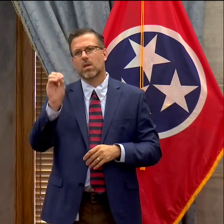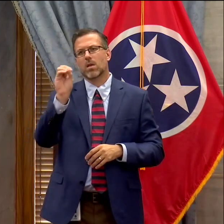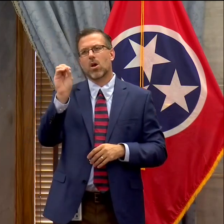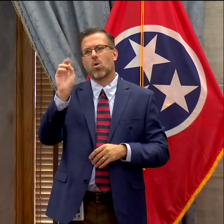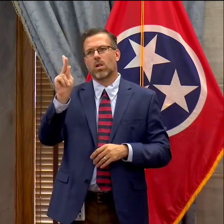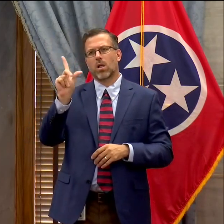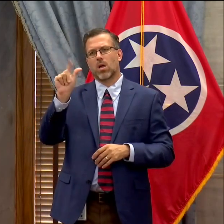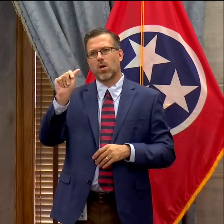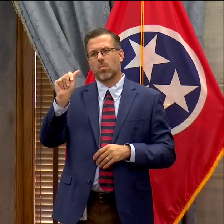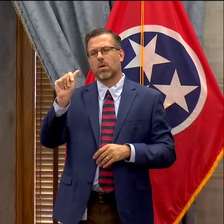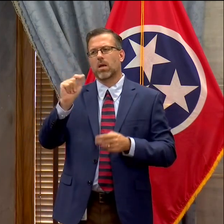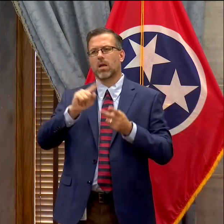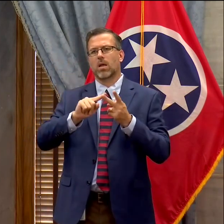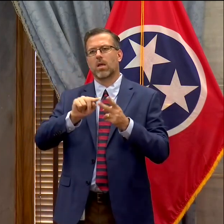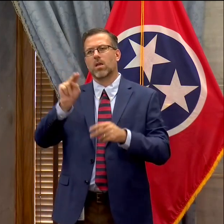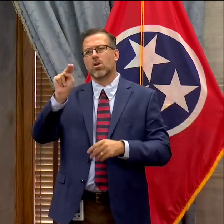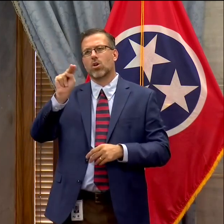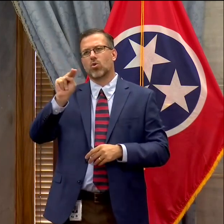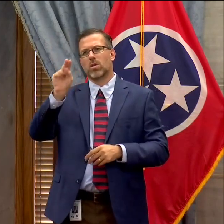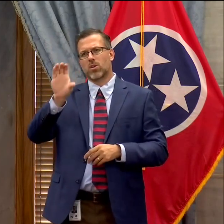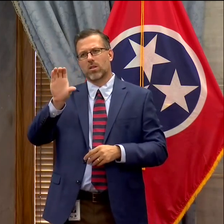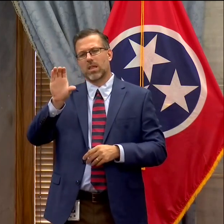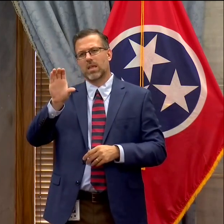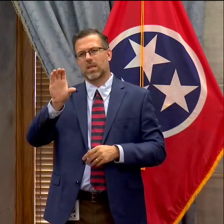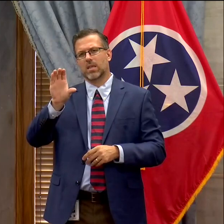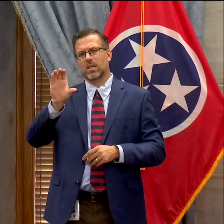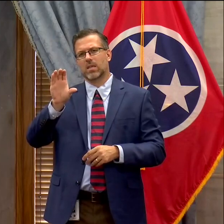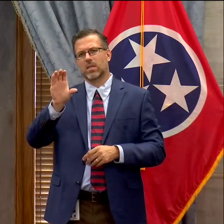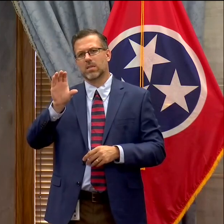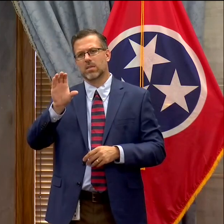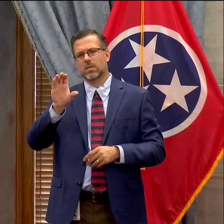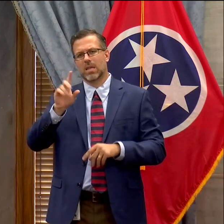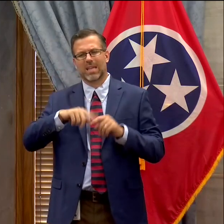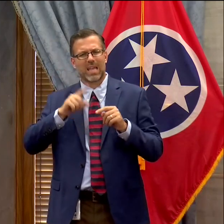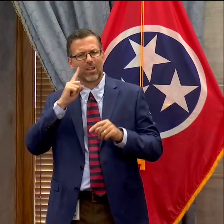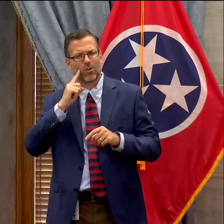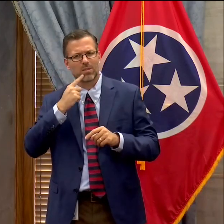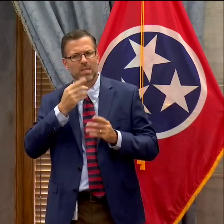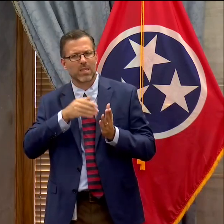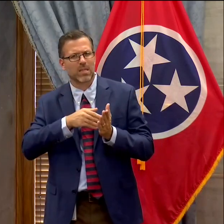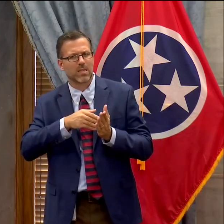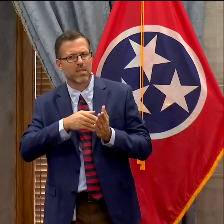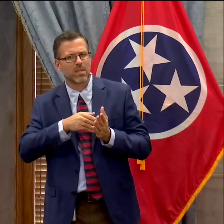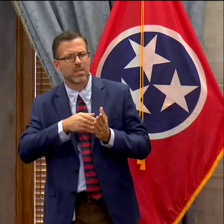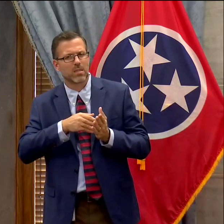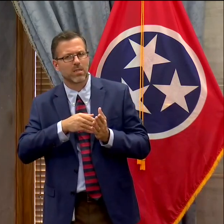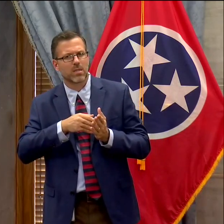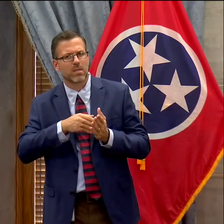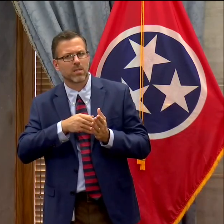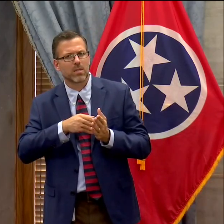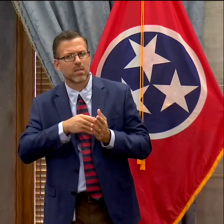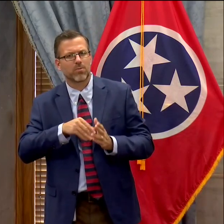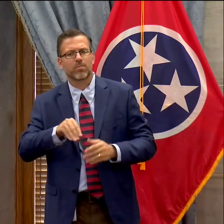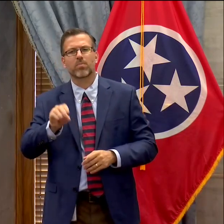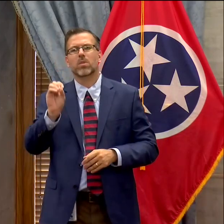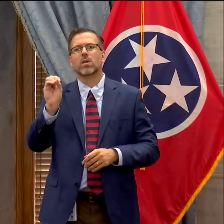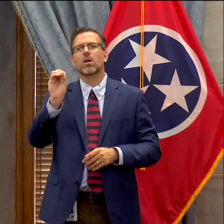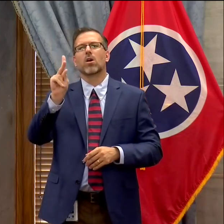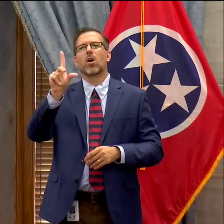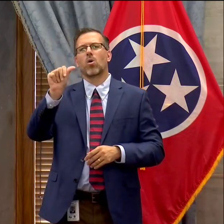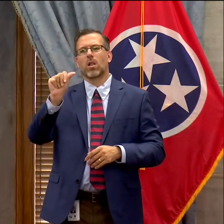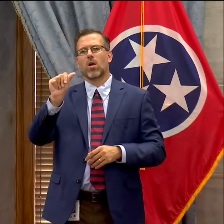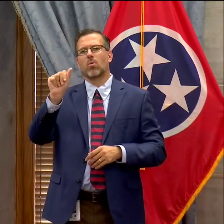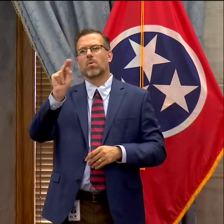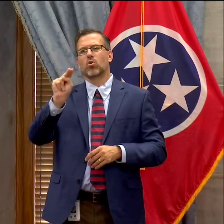coronavirus to keep their children in the school of their choice. I'm sorry to assist to assist families struggling financially to keep their